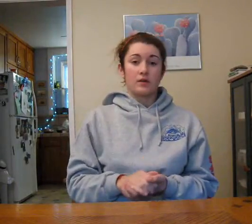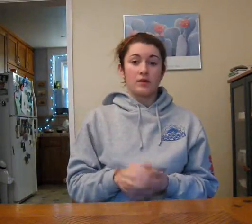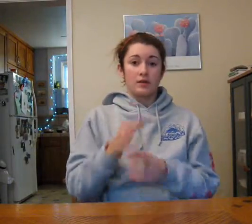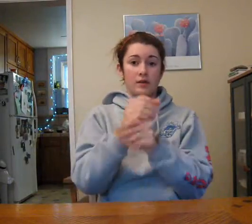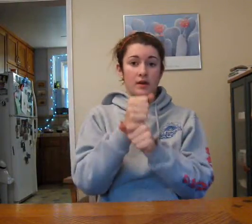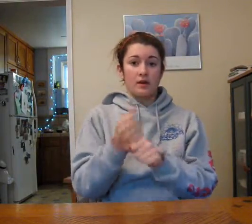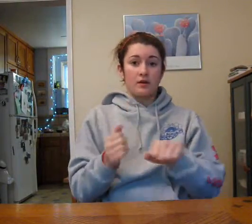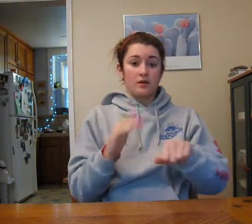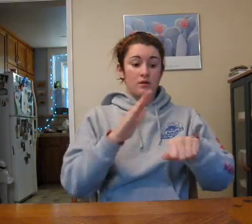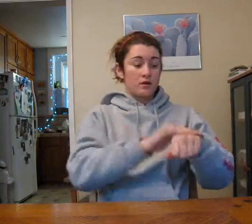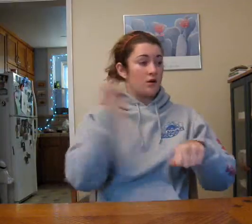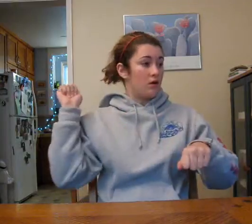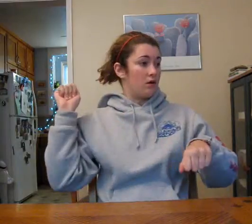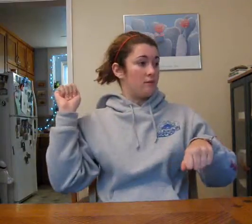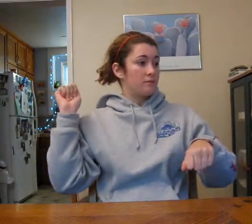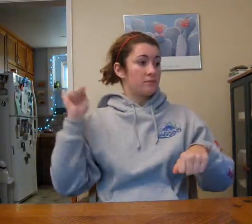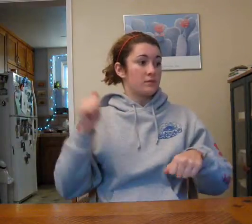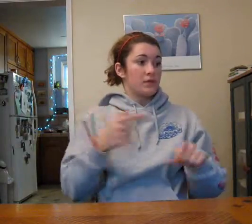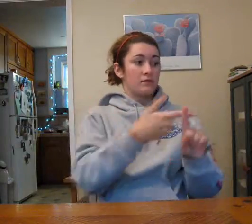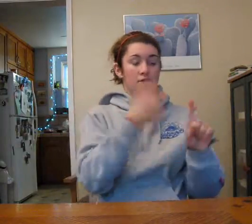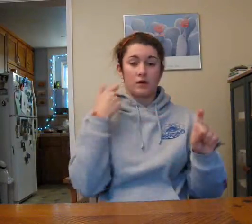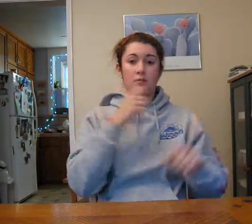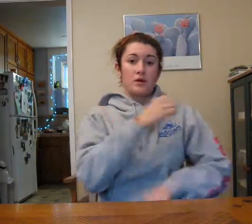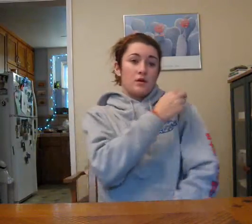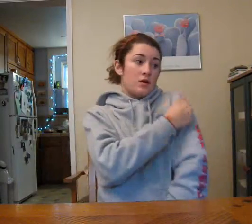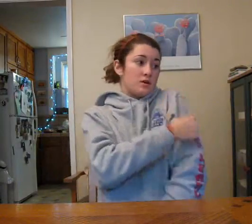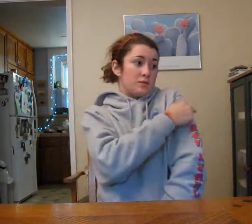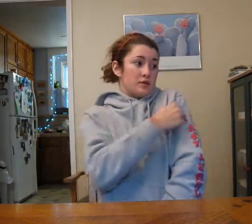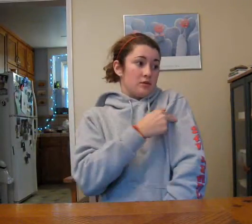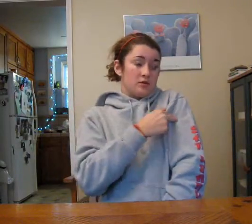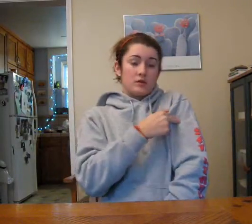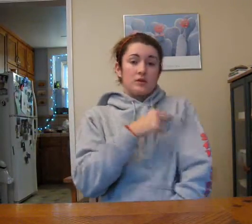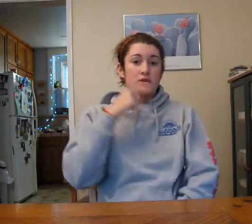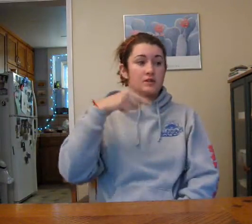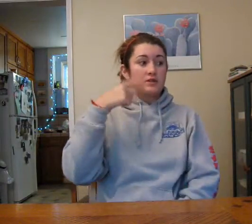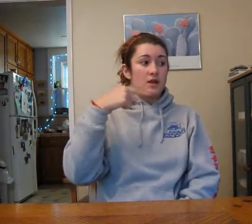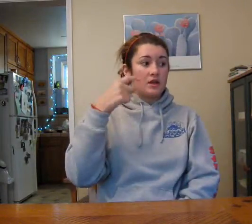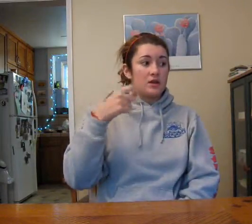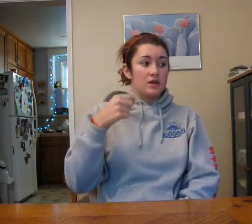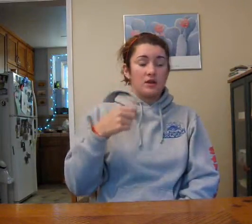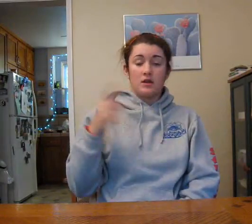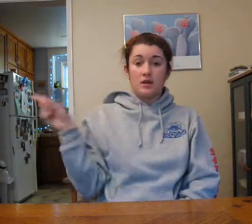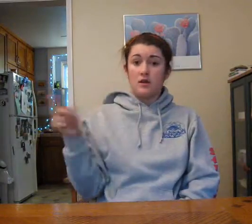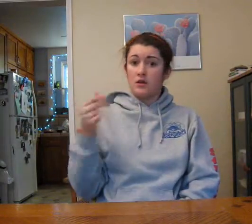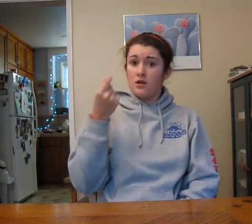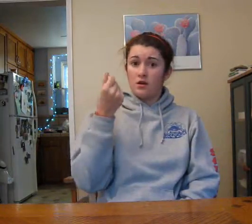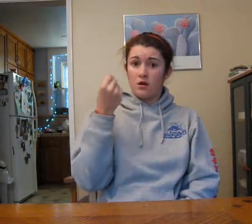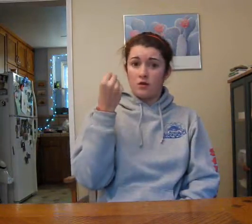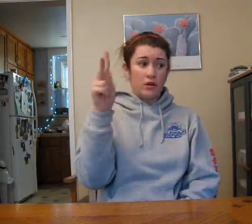get call from hospital saying he okay.